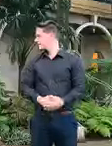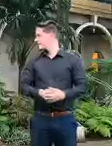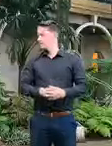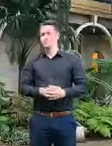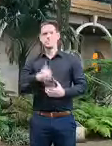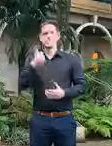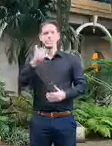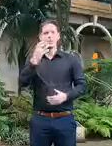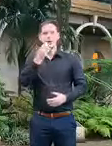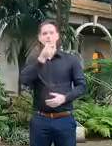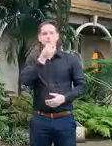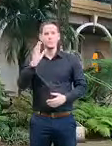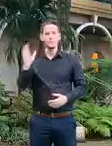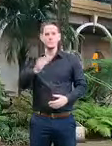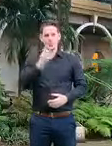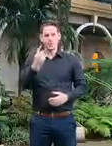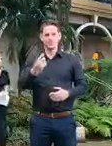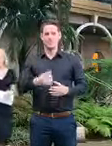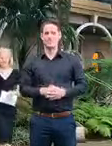Good afternoon everyone.